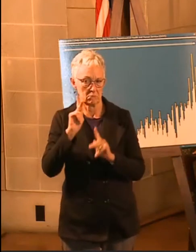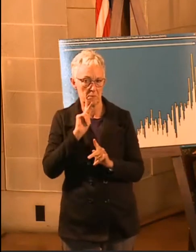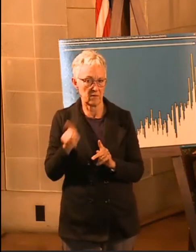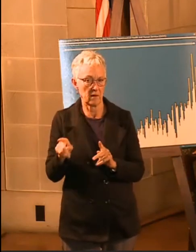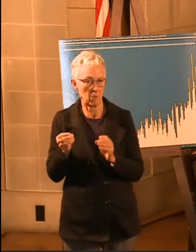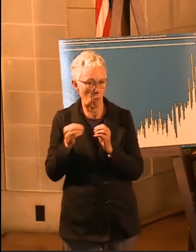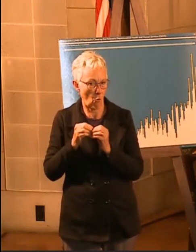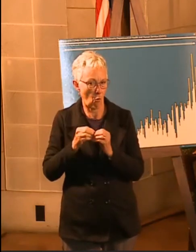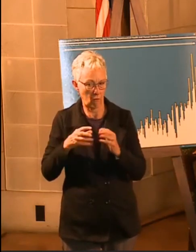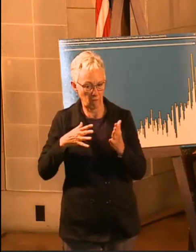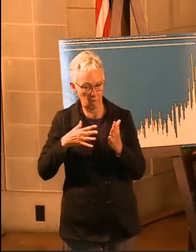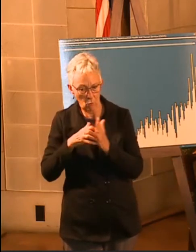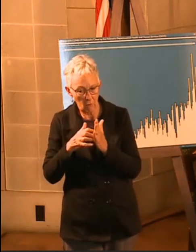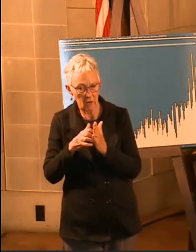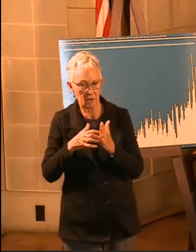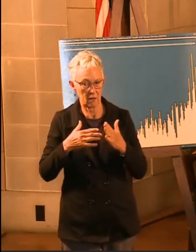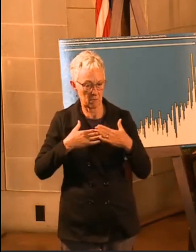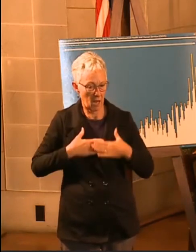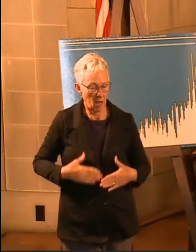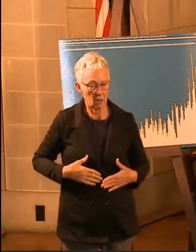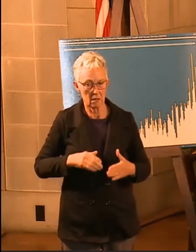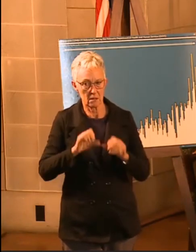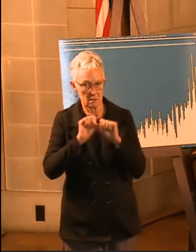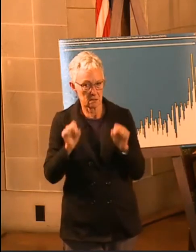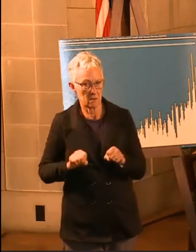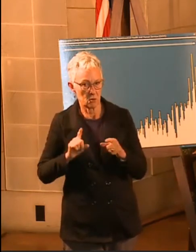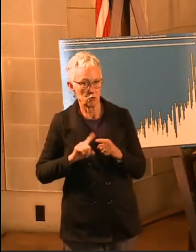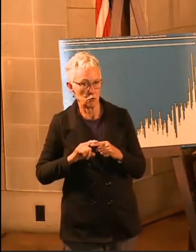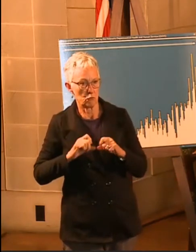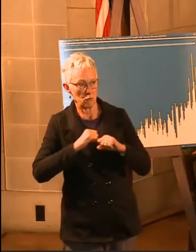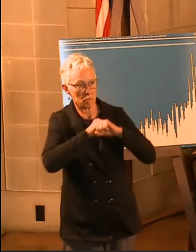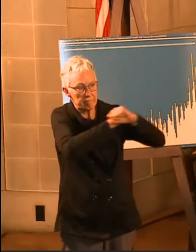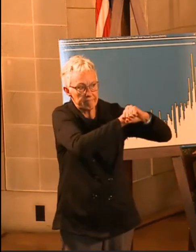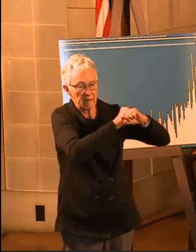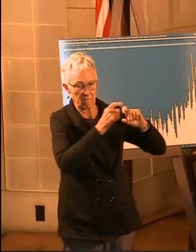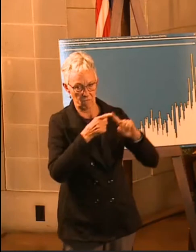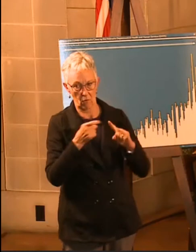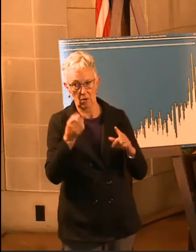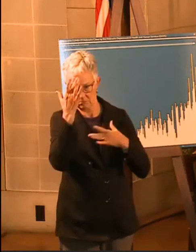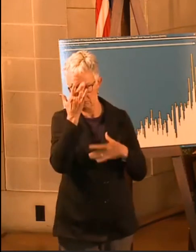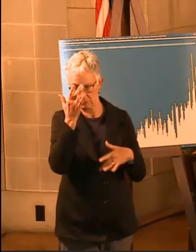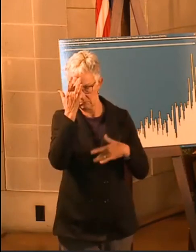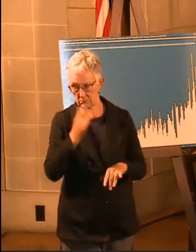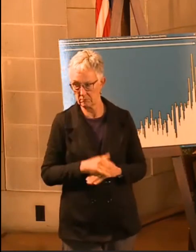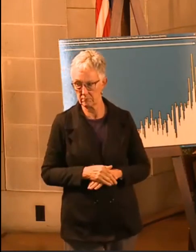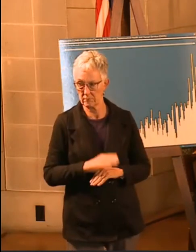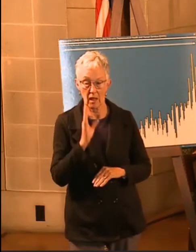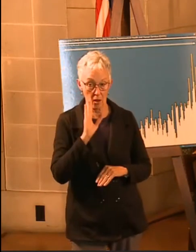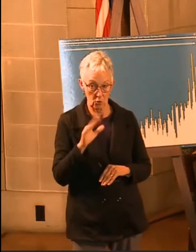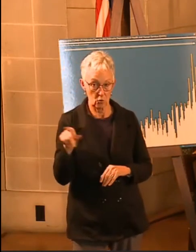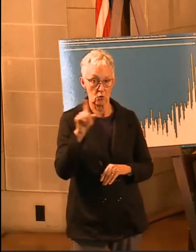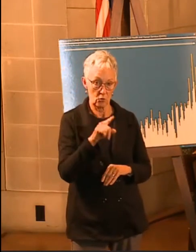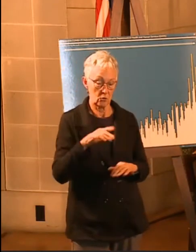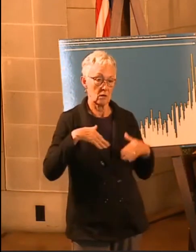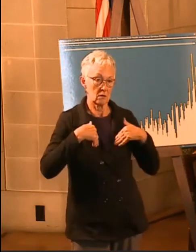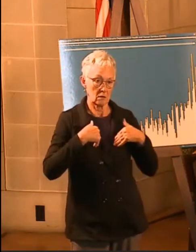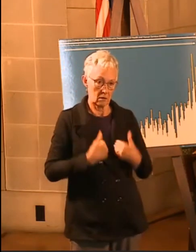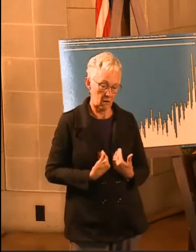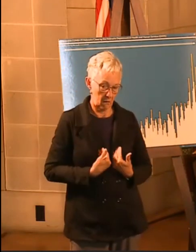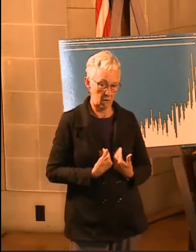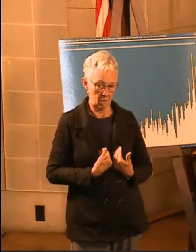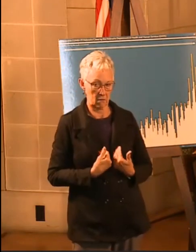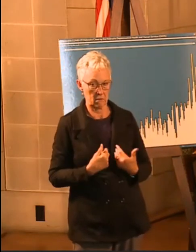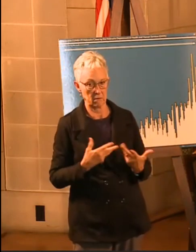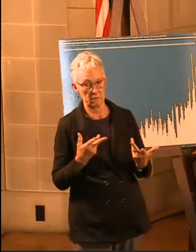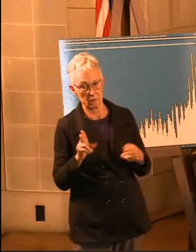So, again, folks, I know people are tired, it's painful, but we've got to have a renewed